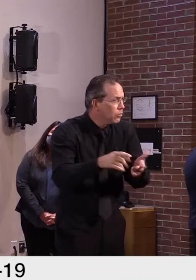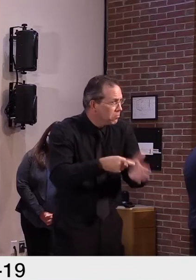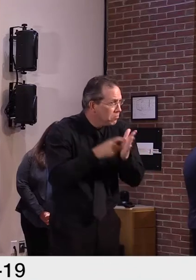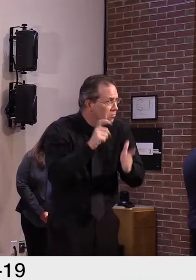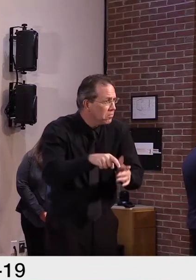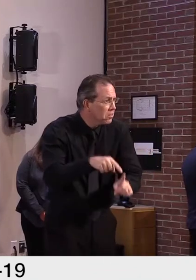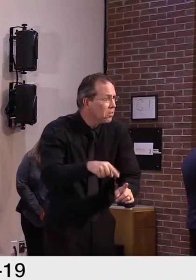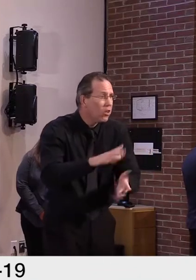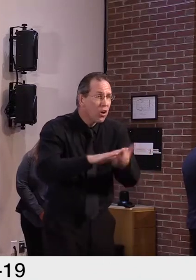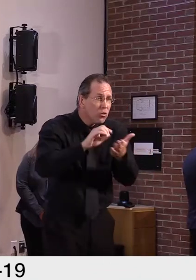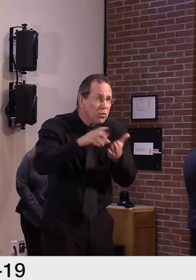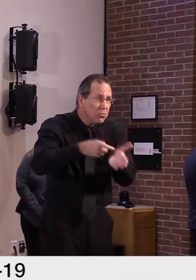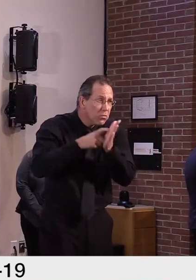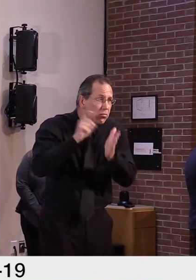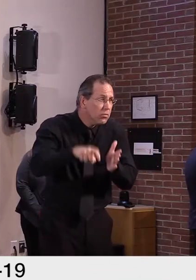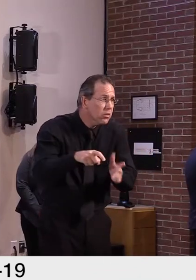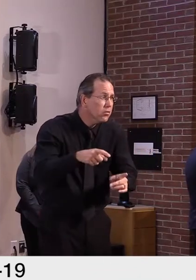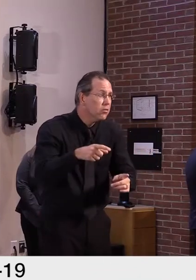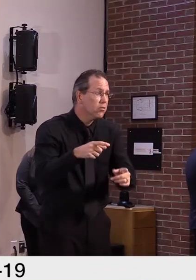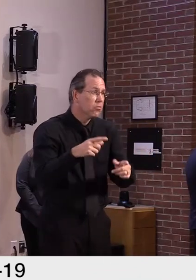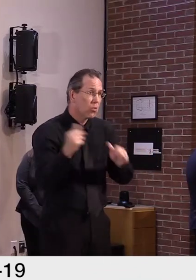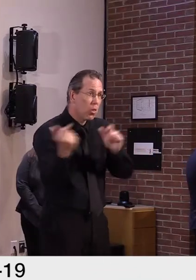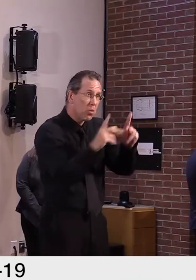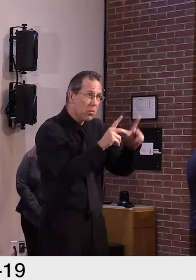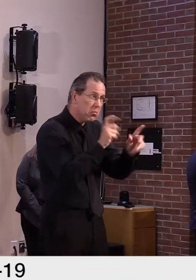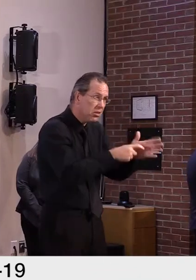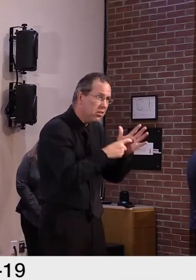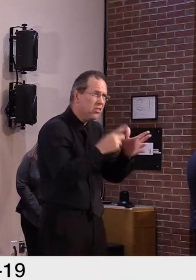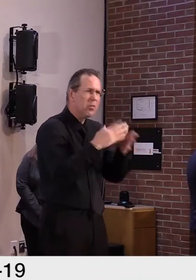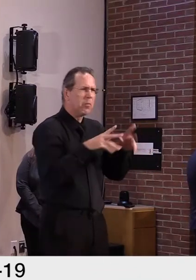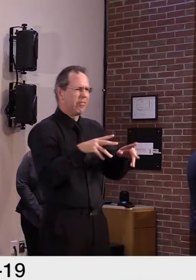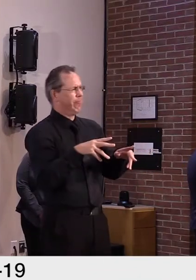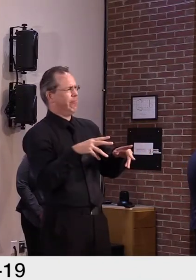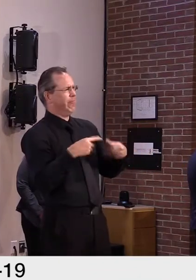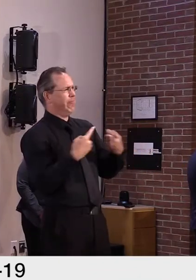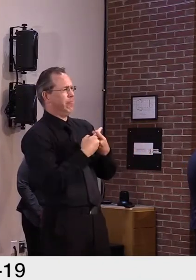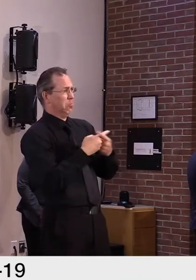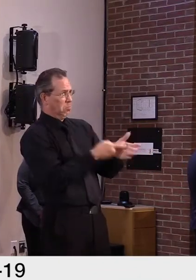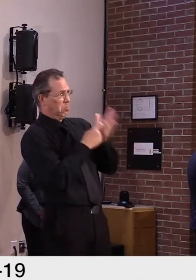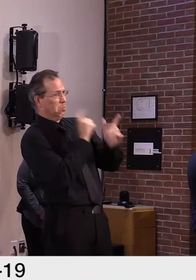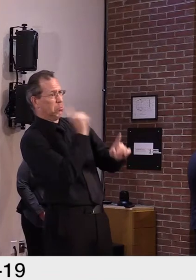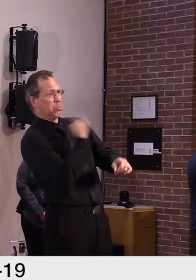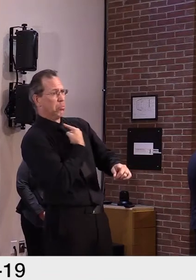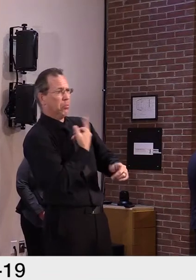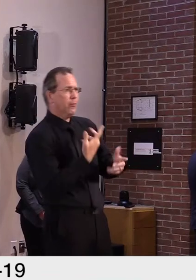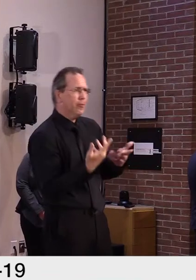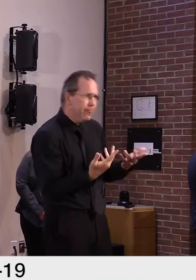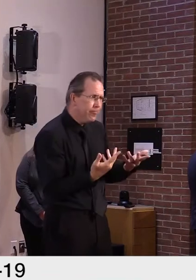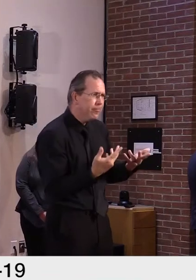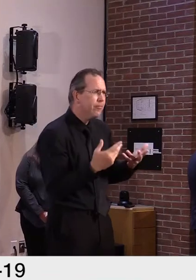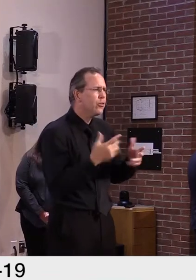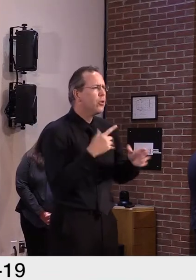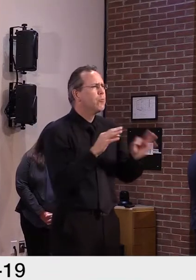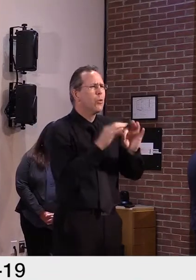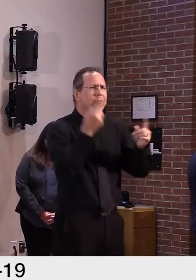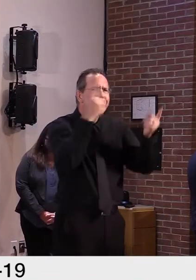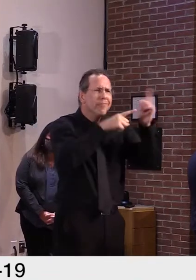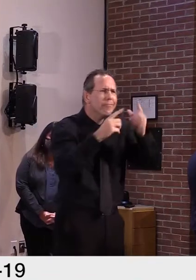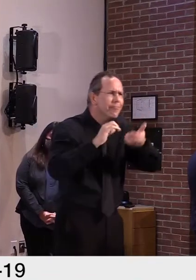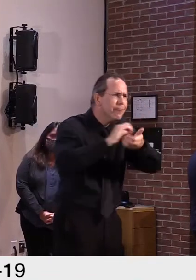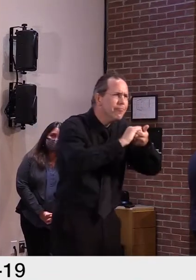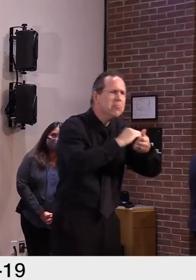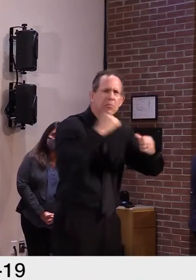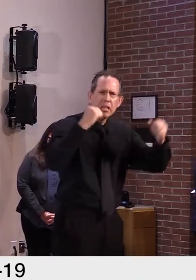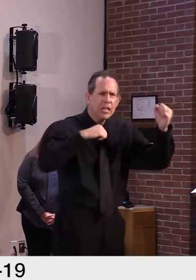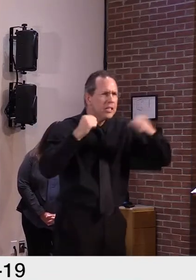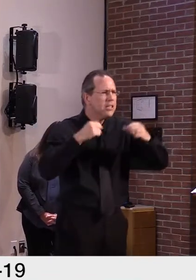not for the whole population. Because again, they're all part of the same greater community. And so it would